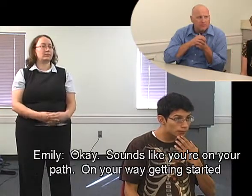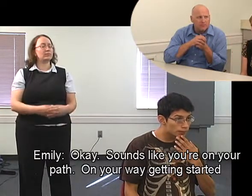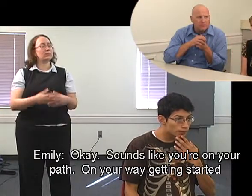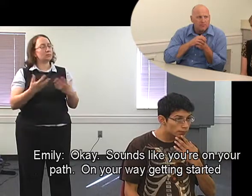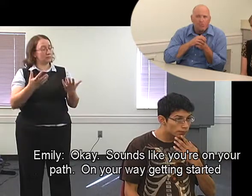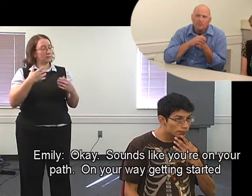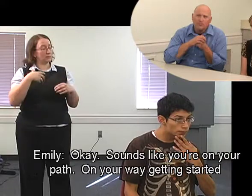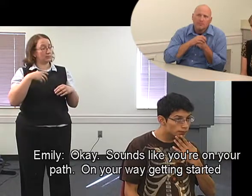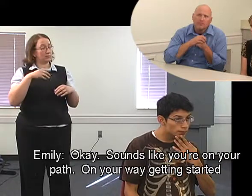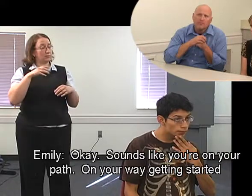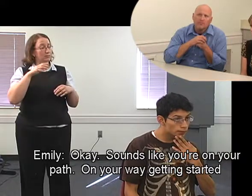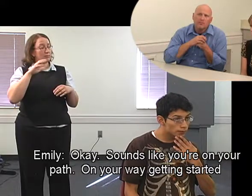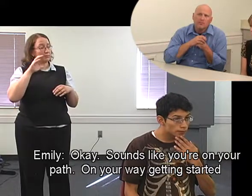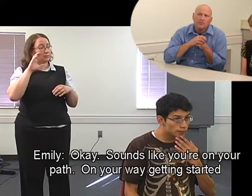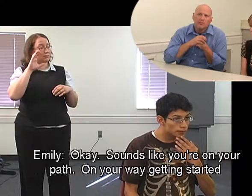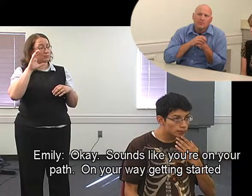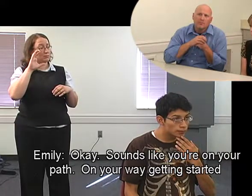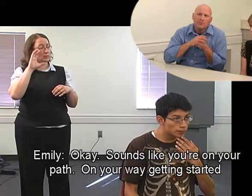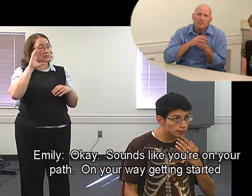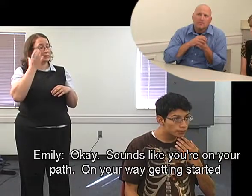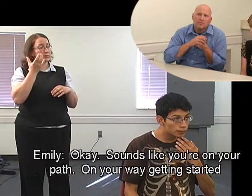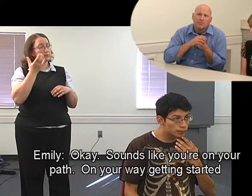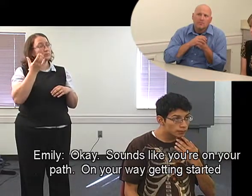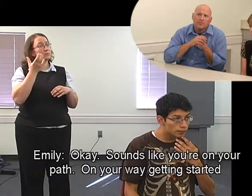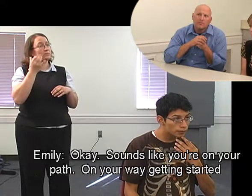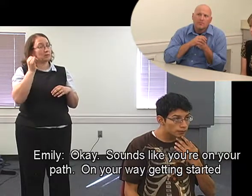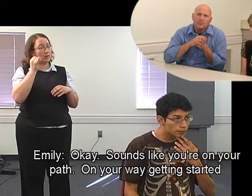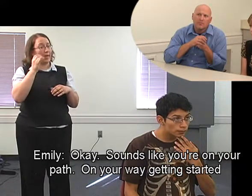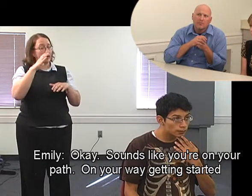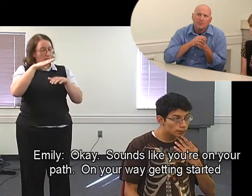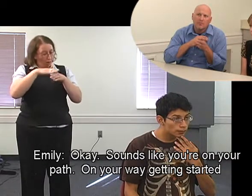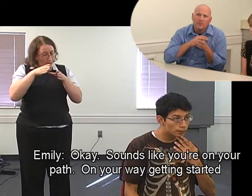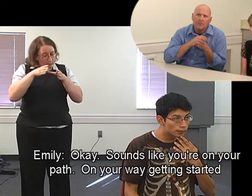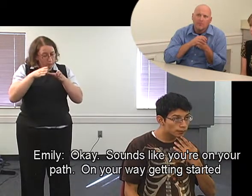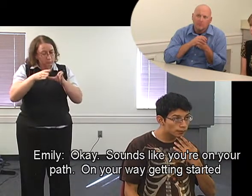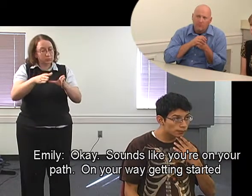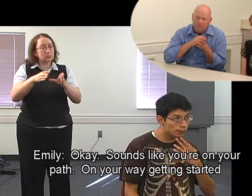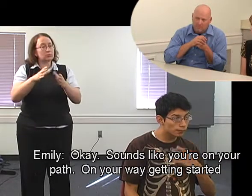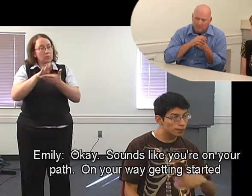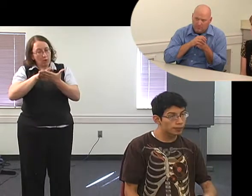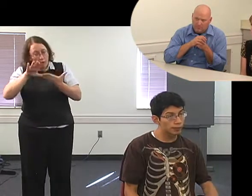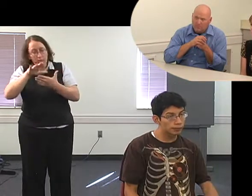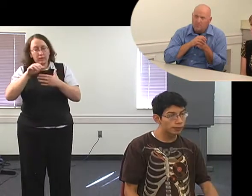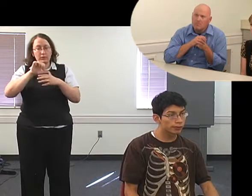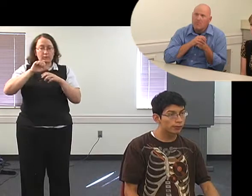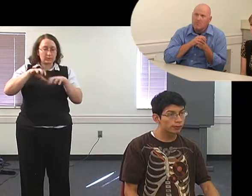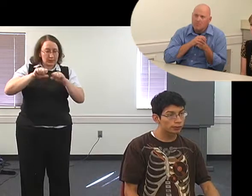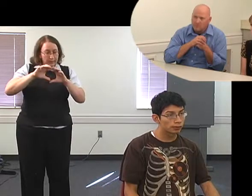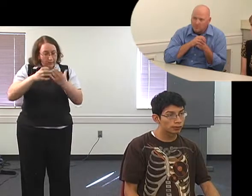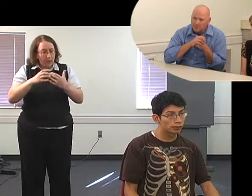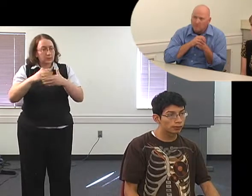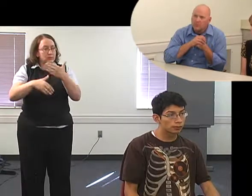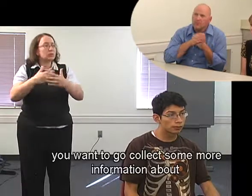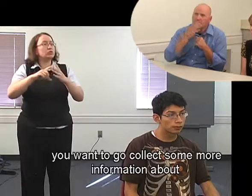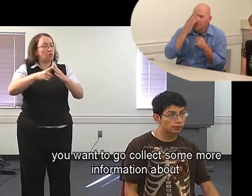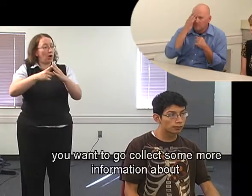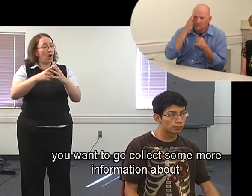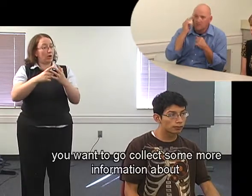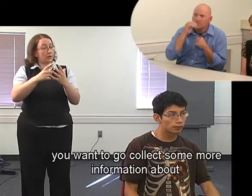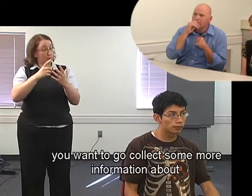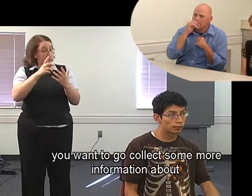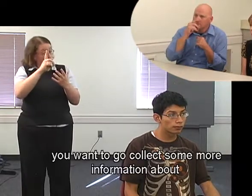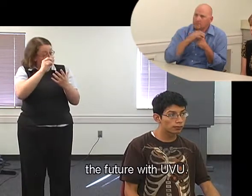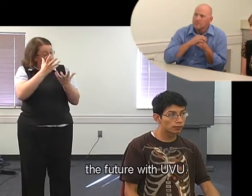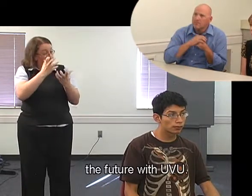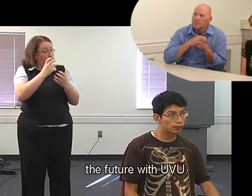Sounds like you're on your path, on your way, getting started. You want to go collect some more